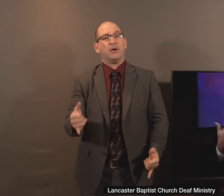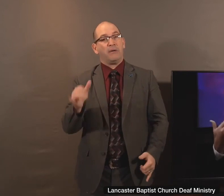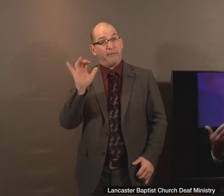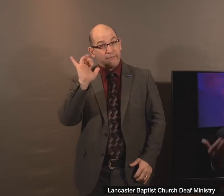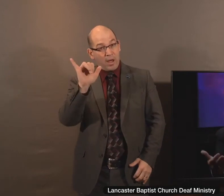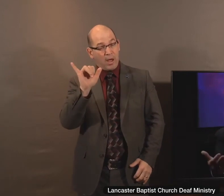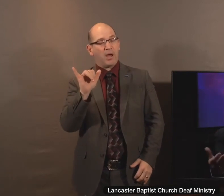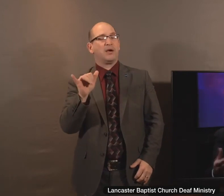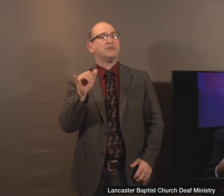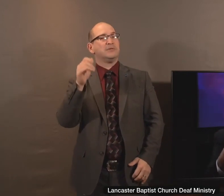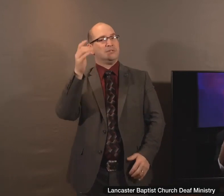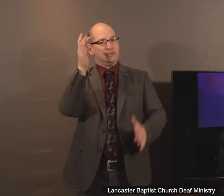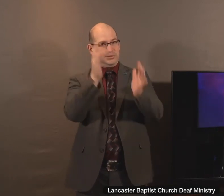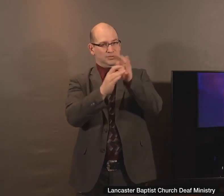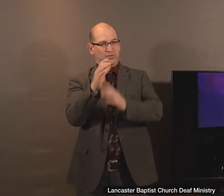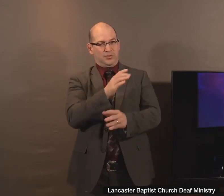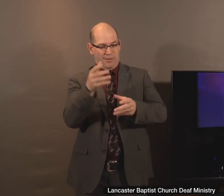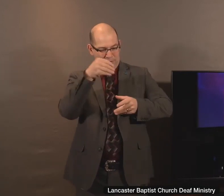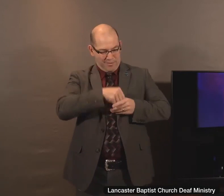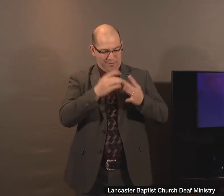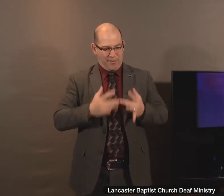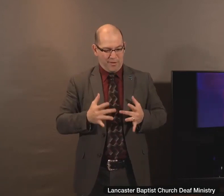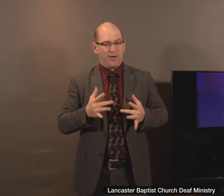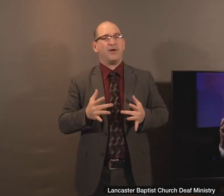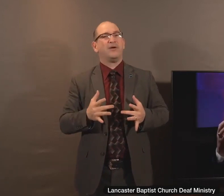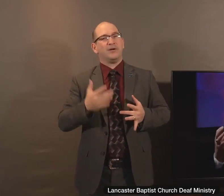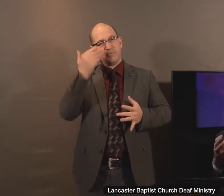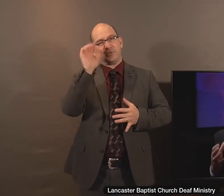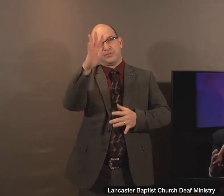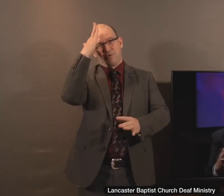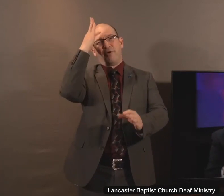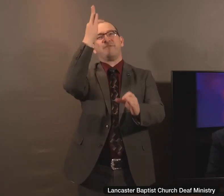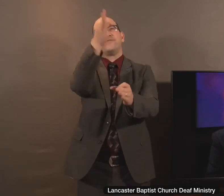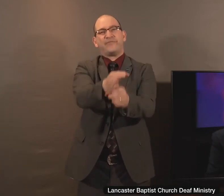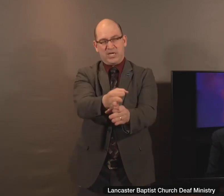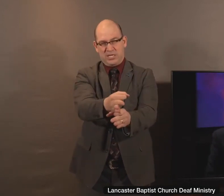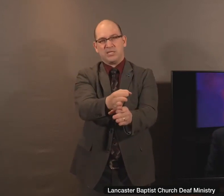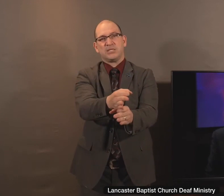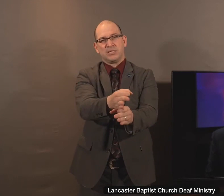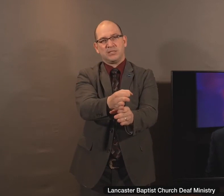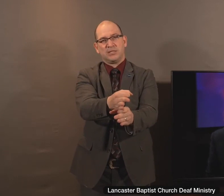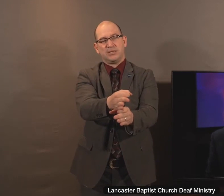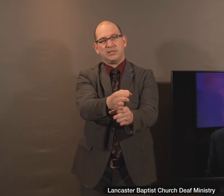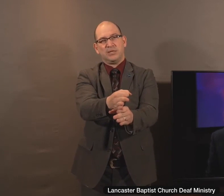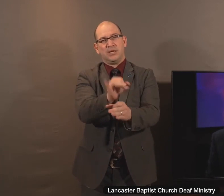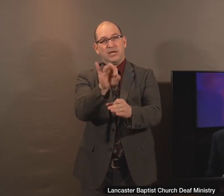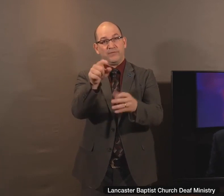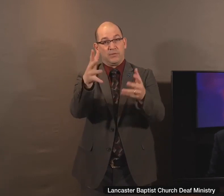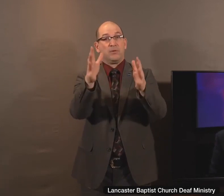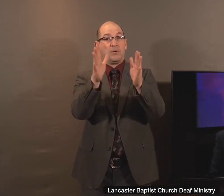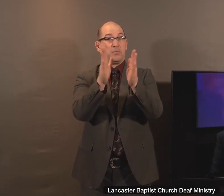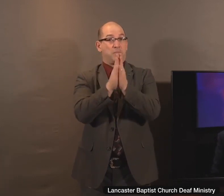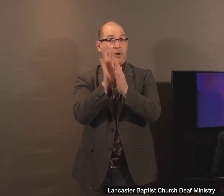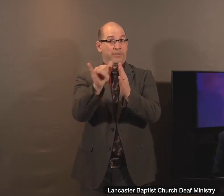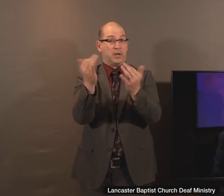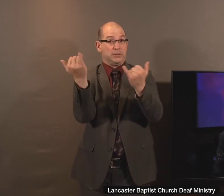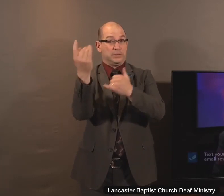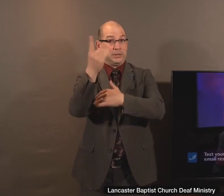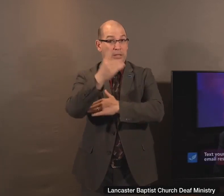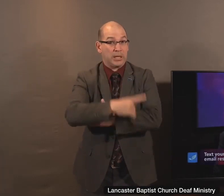you express faith. Just like the woman expressed faith if you'll express your faith in Christ. And if you've prayed that prayer to trust Christ as your savior,